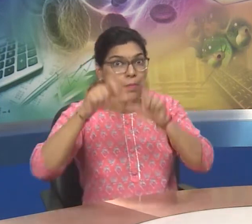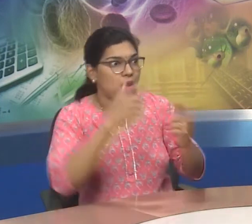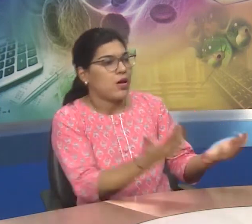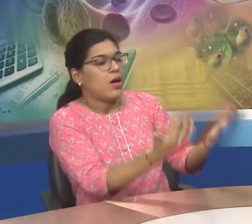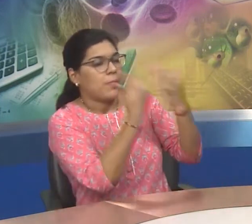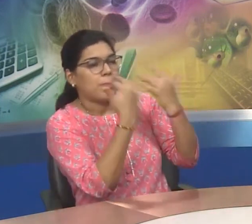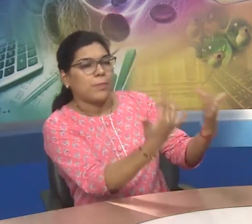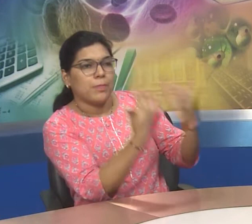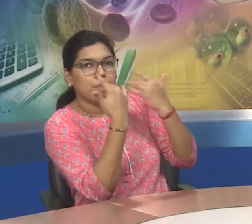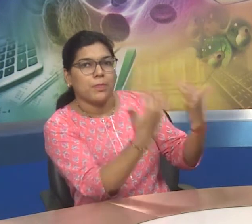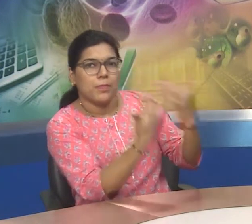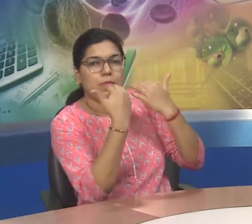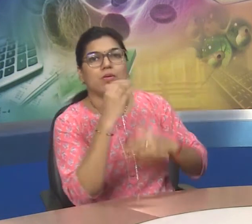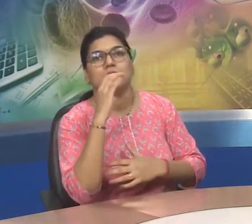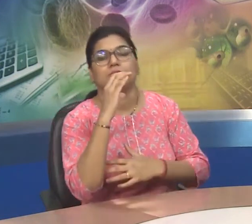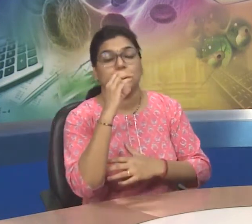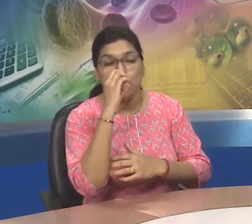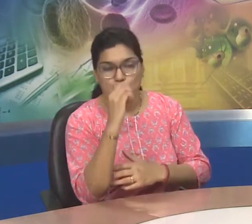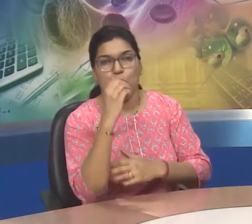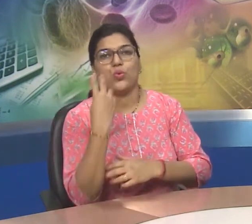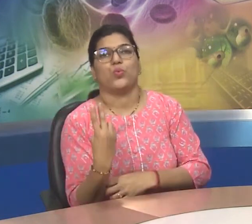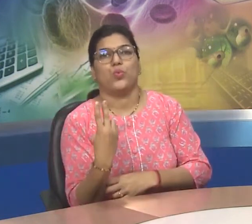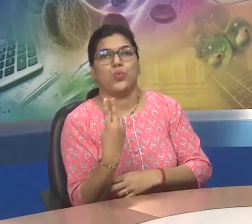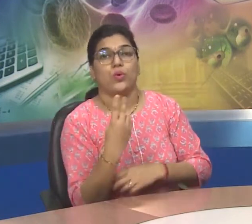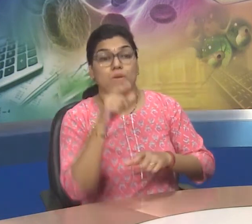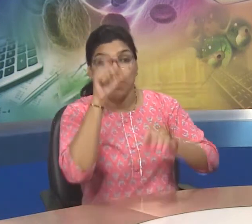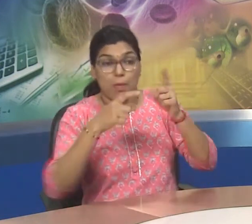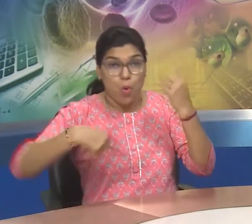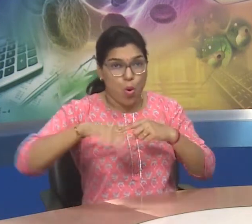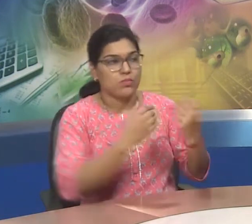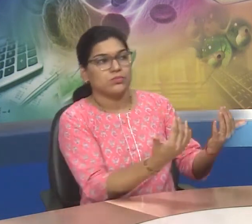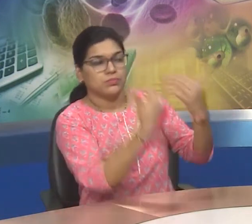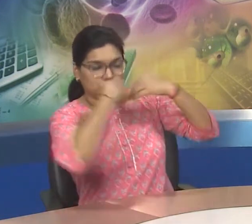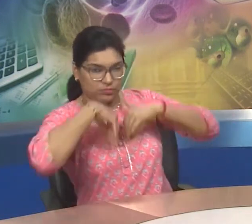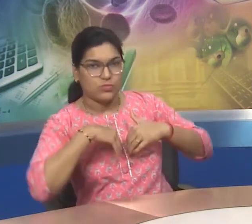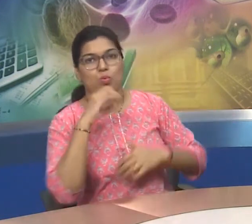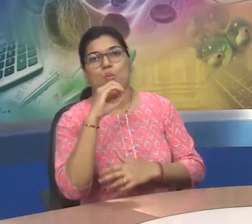oxygen to the environment.